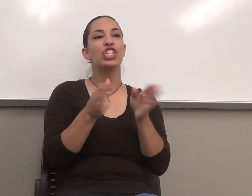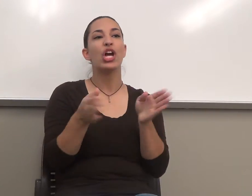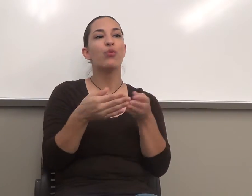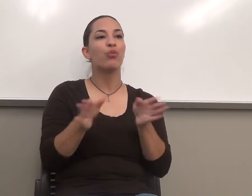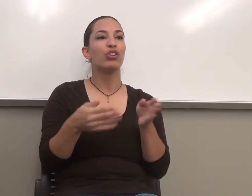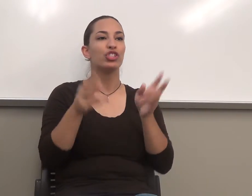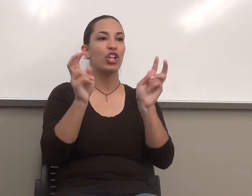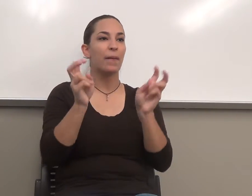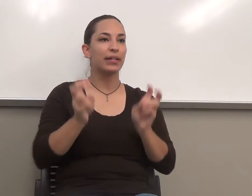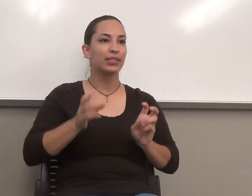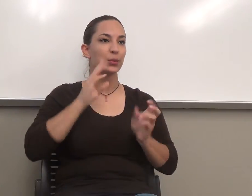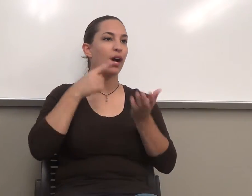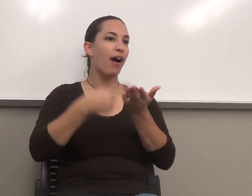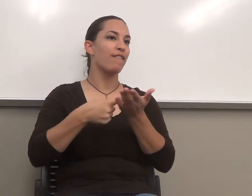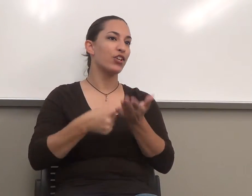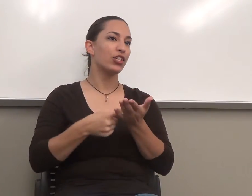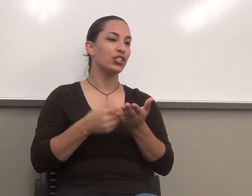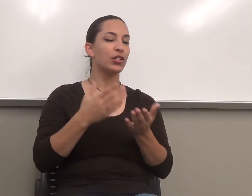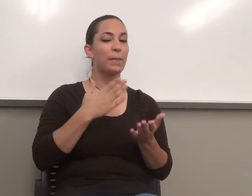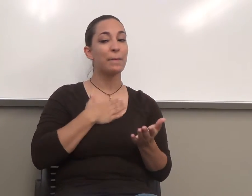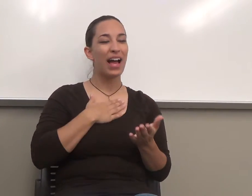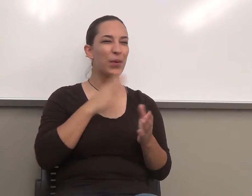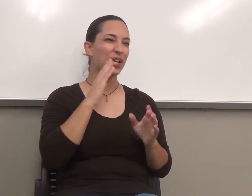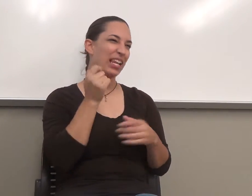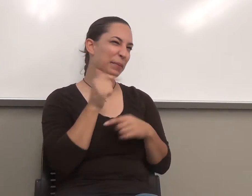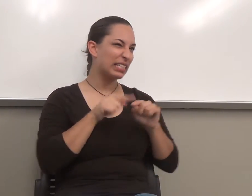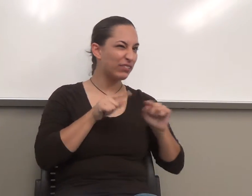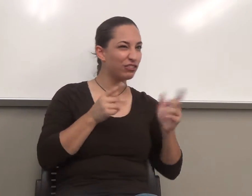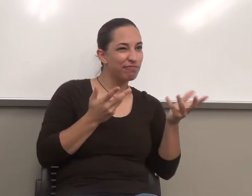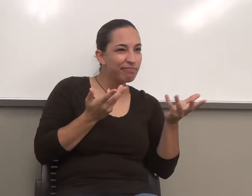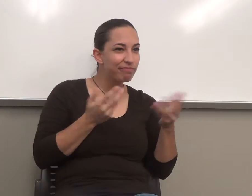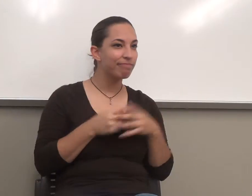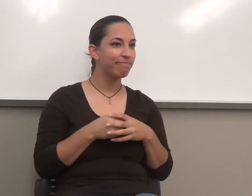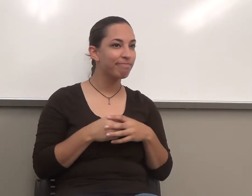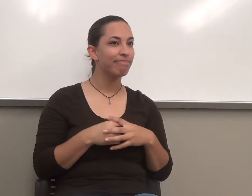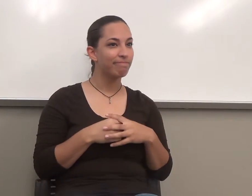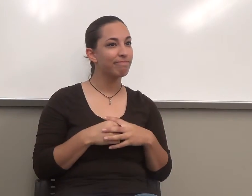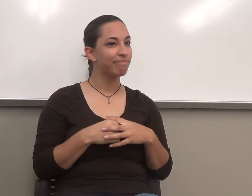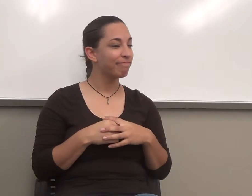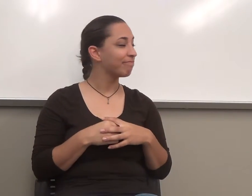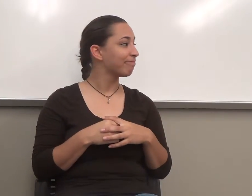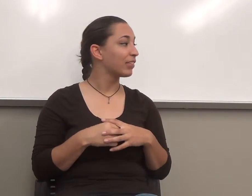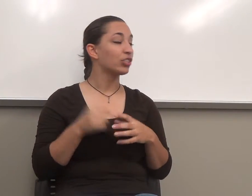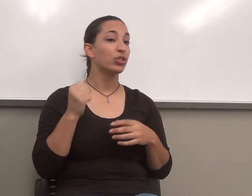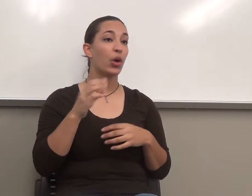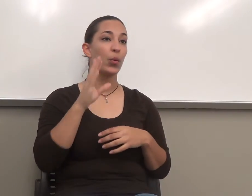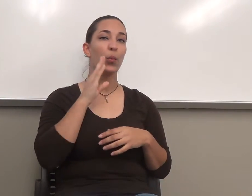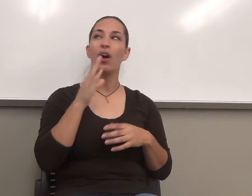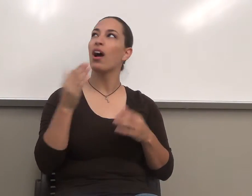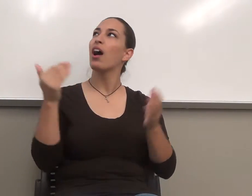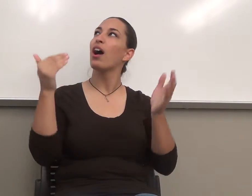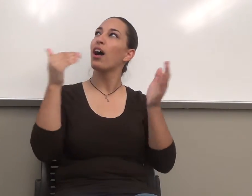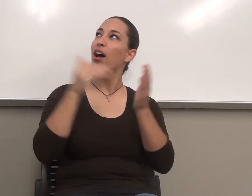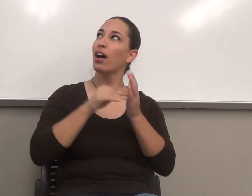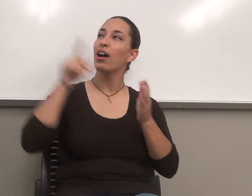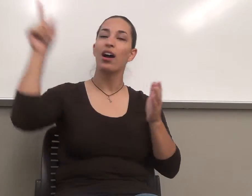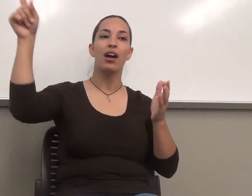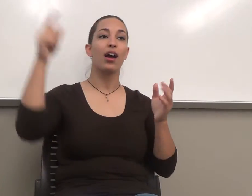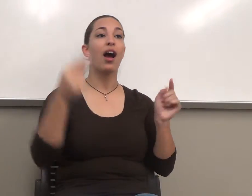they're going to cover. So mine are going to be a little bit different. Okay? So we'll come back to these throughout the class, and I'll say to you,